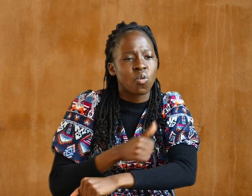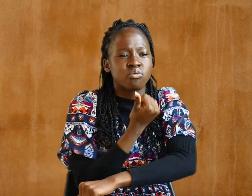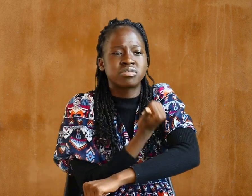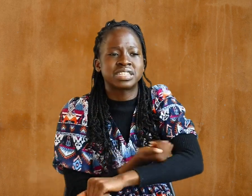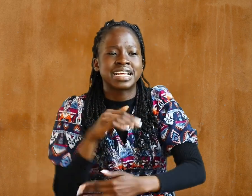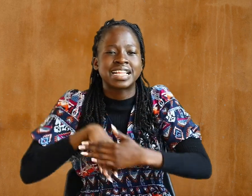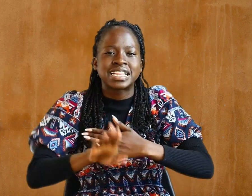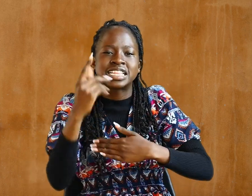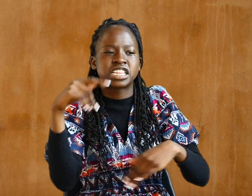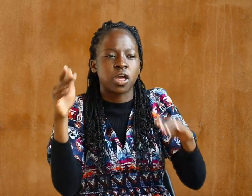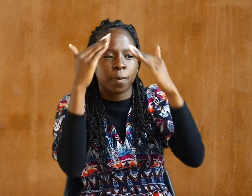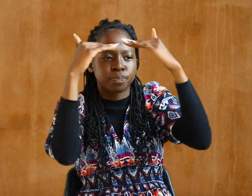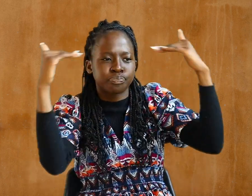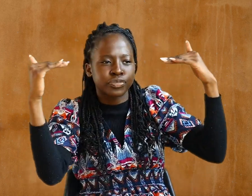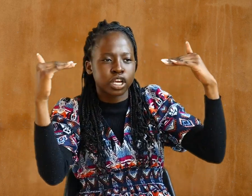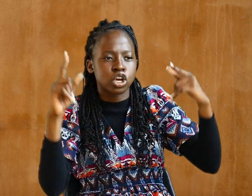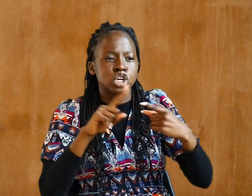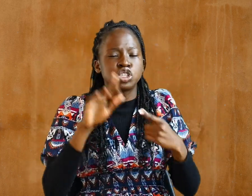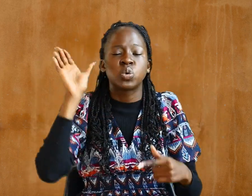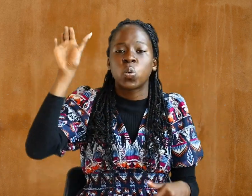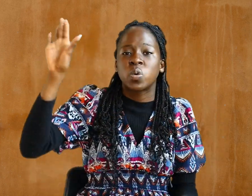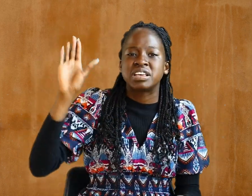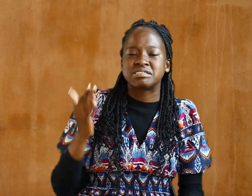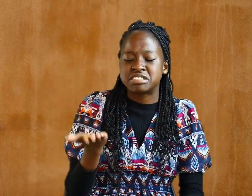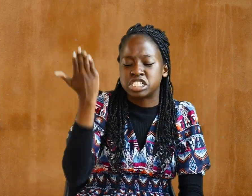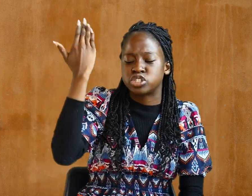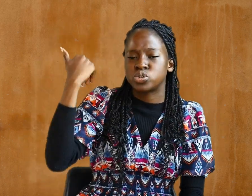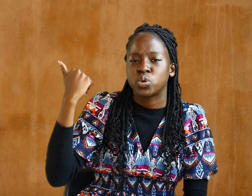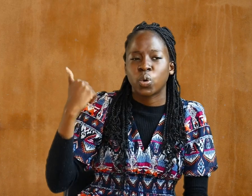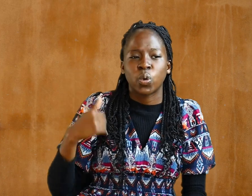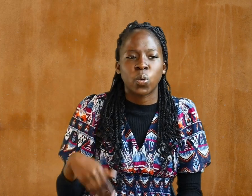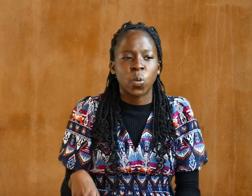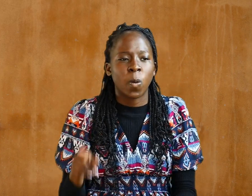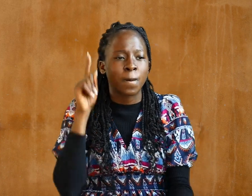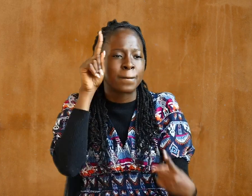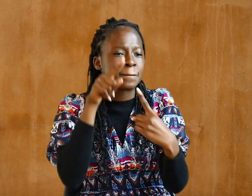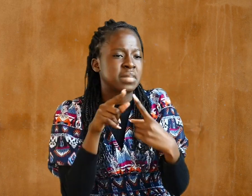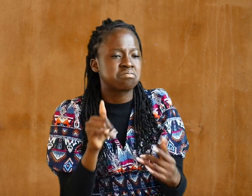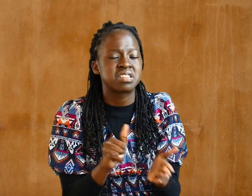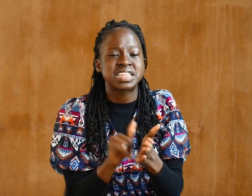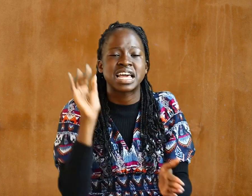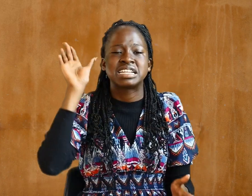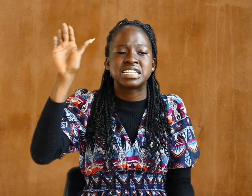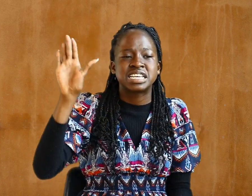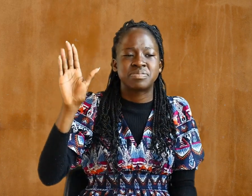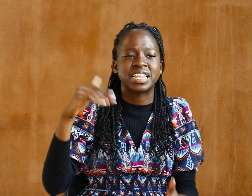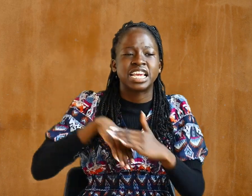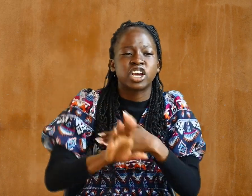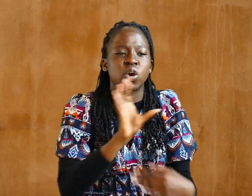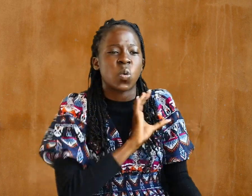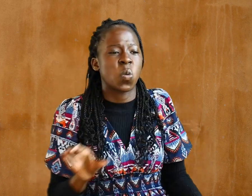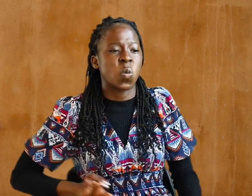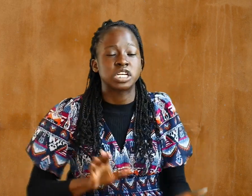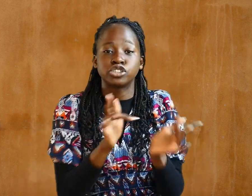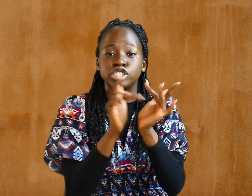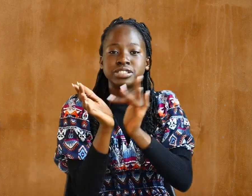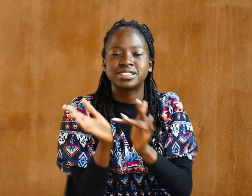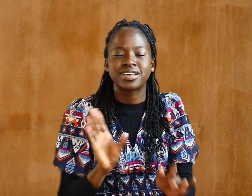According to his eternal purpose, that he accomplished in Christ Jesus, our Lord, in